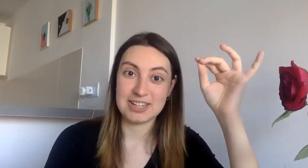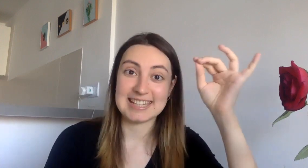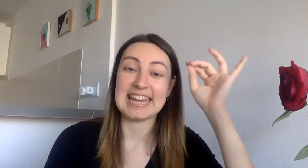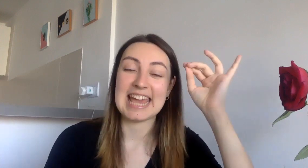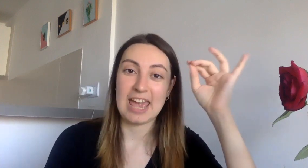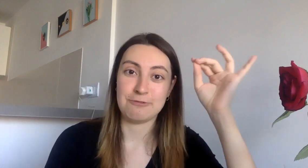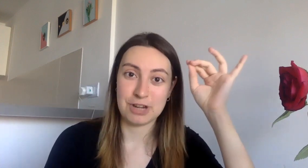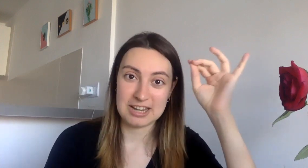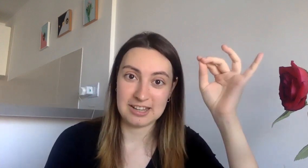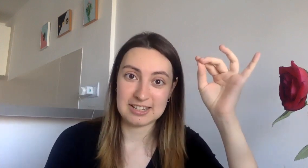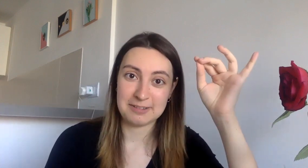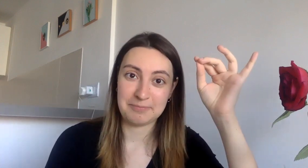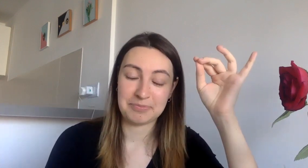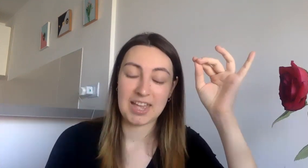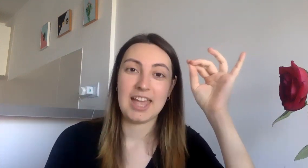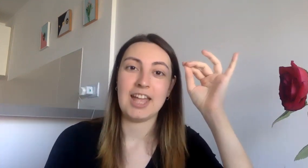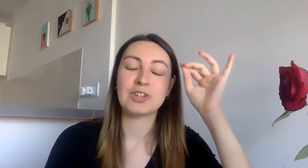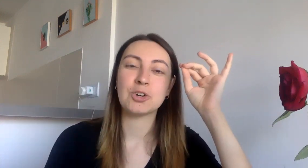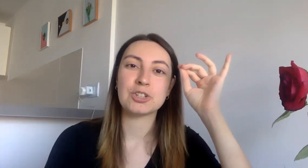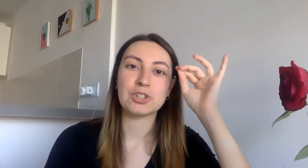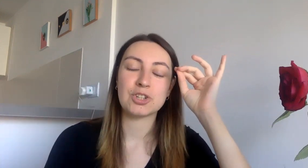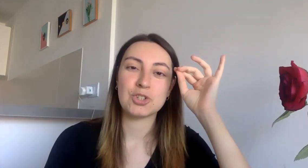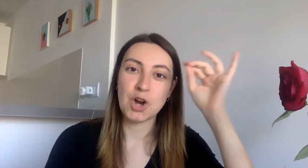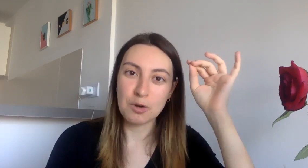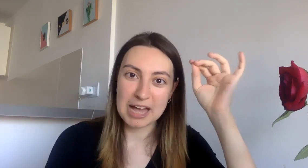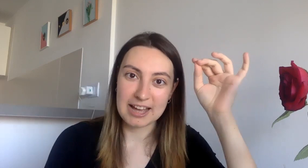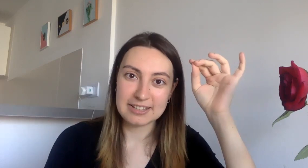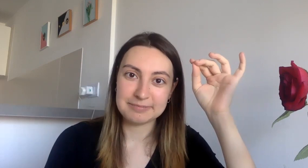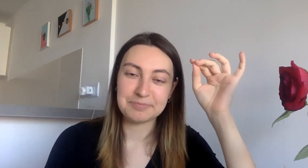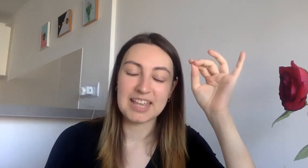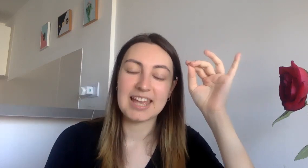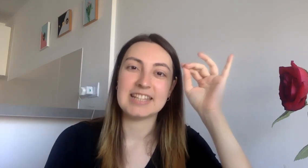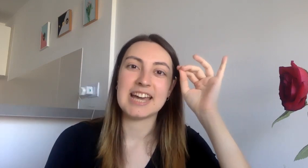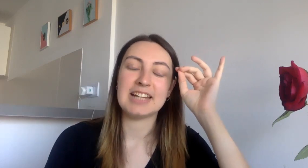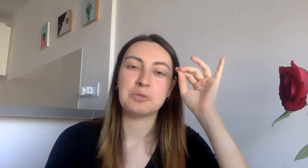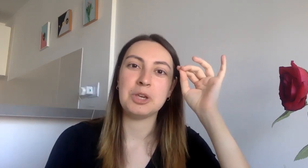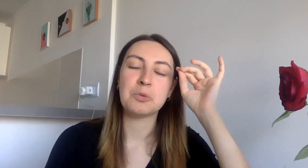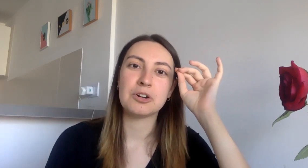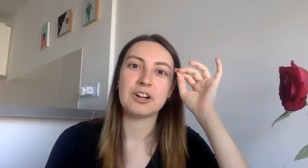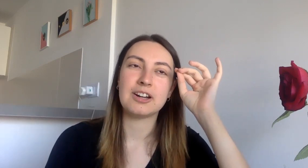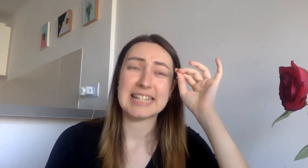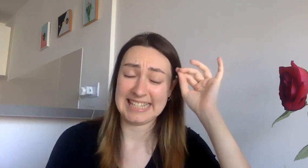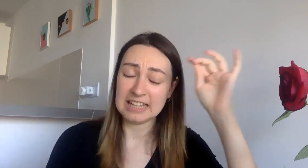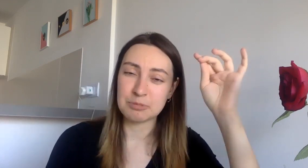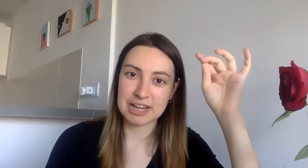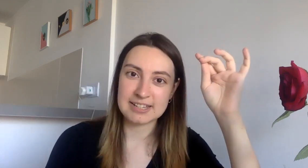saying every night it got so bad that we were celebrating